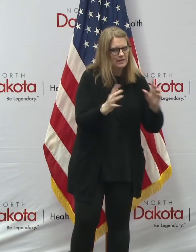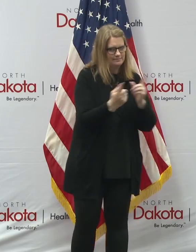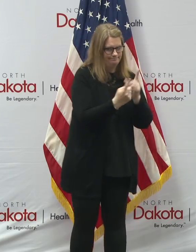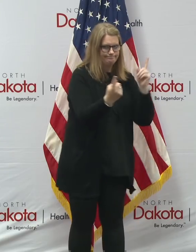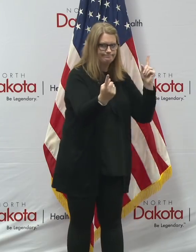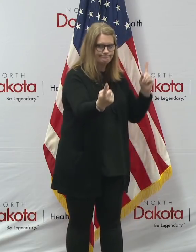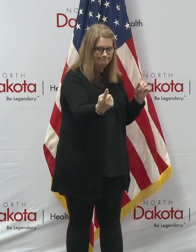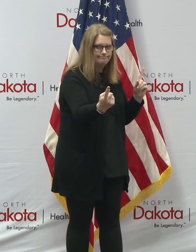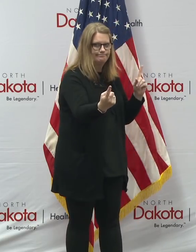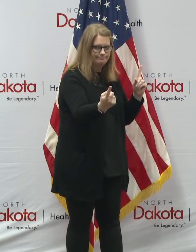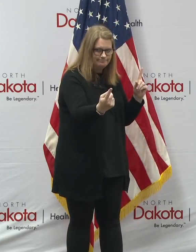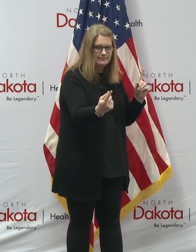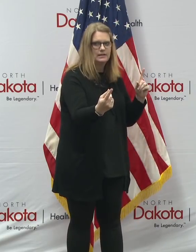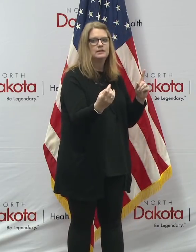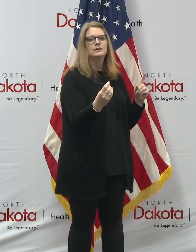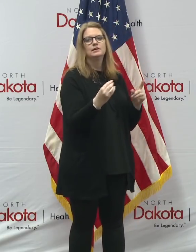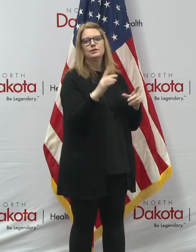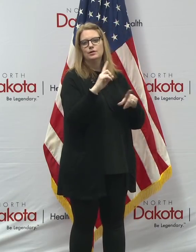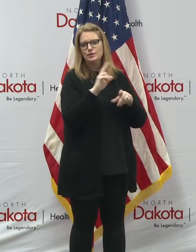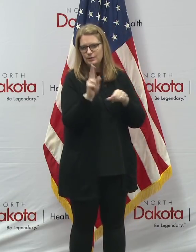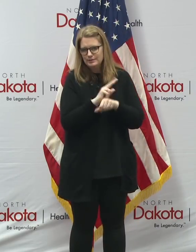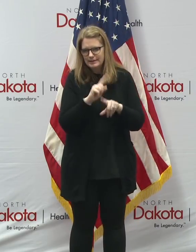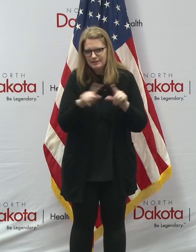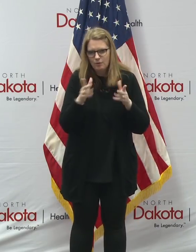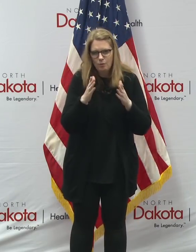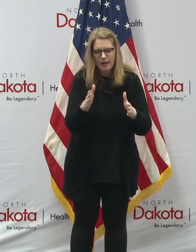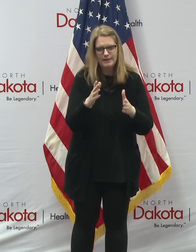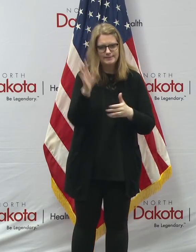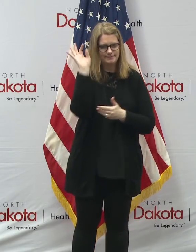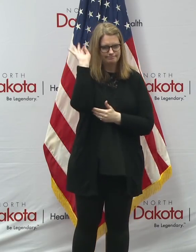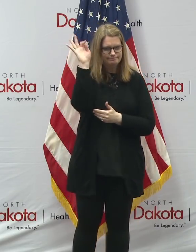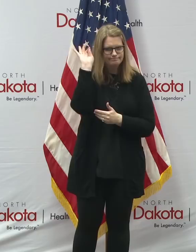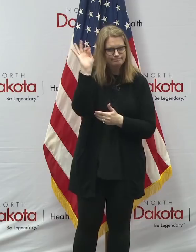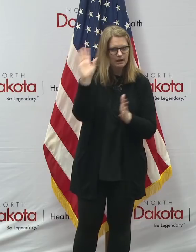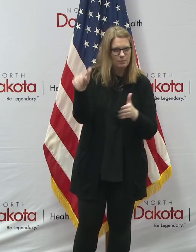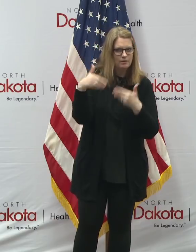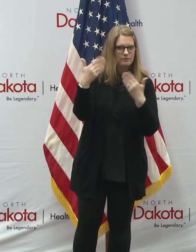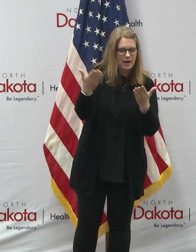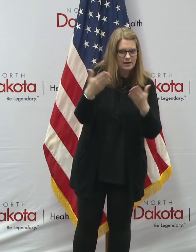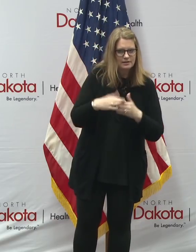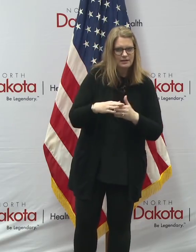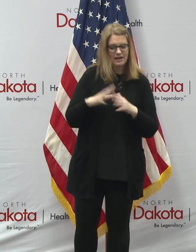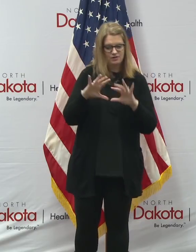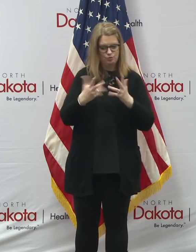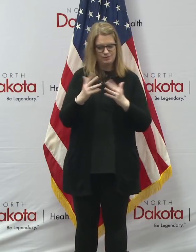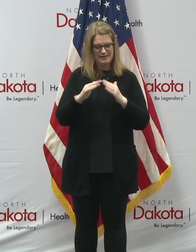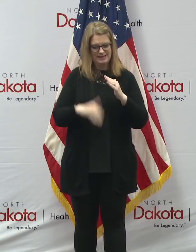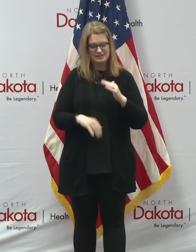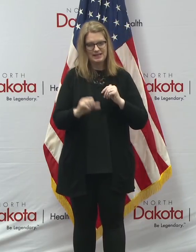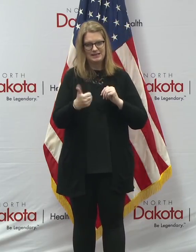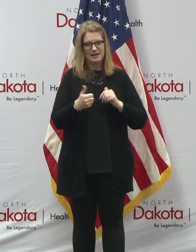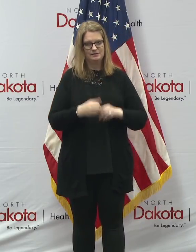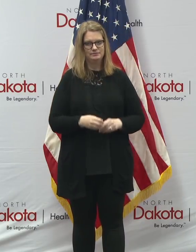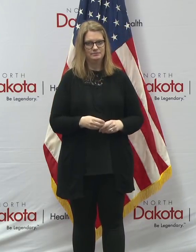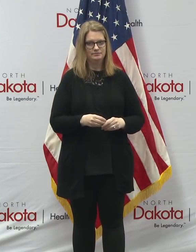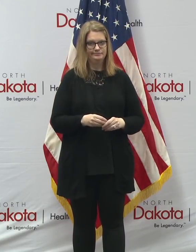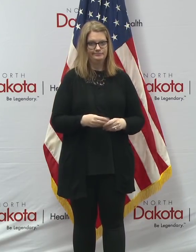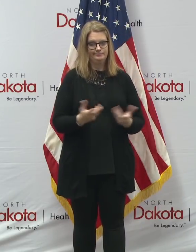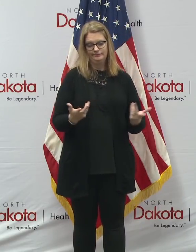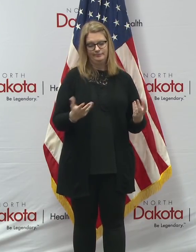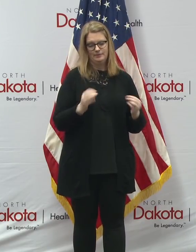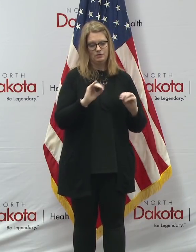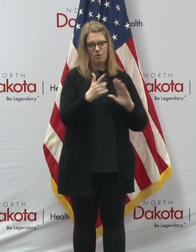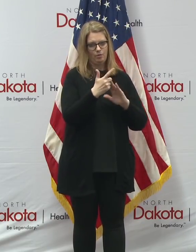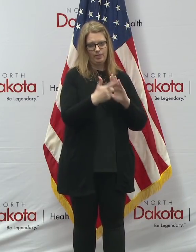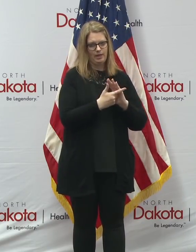distancing, use innovative approaches, and to keep with groups less than 10. But there's going to be no legal action